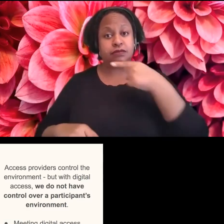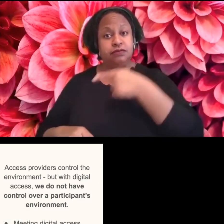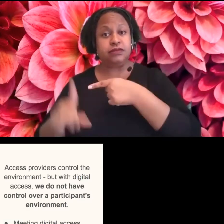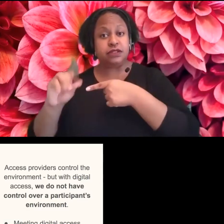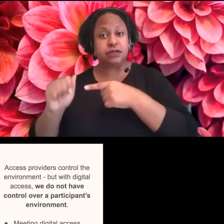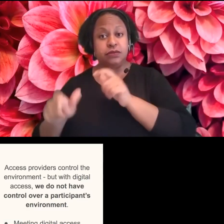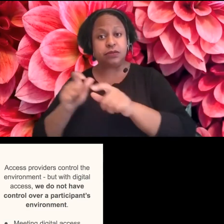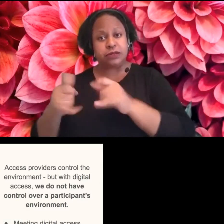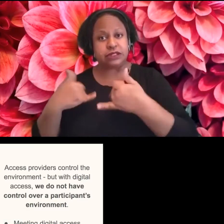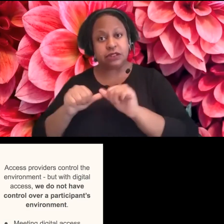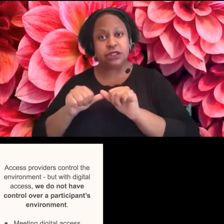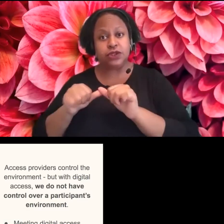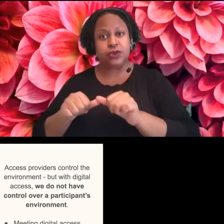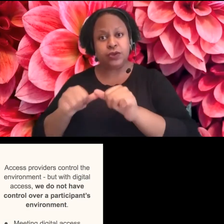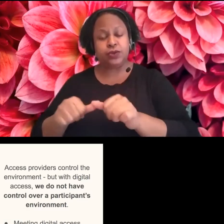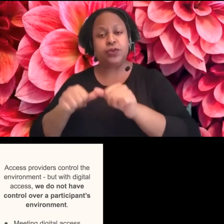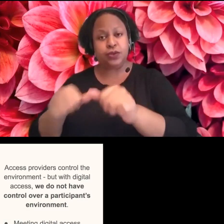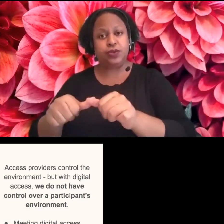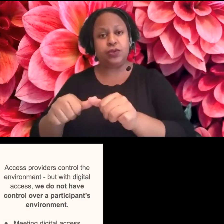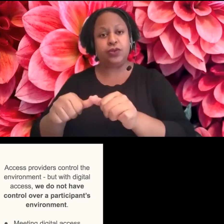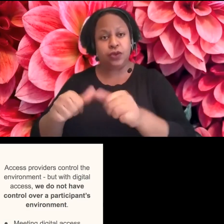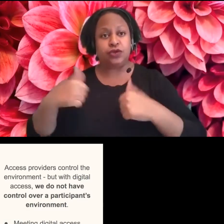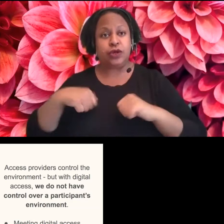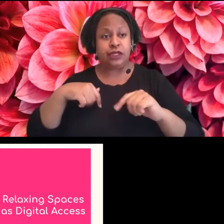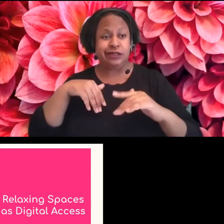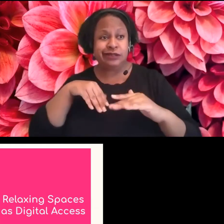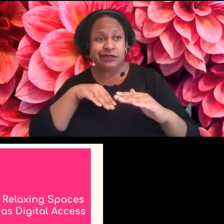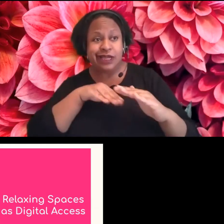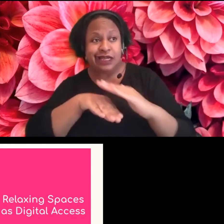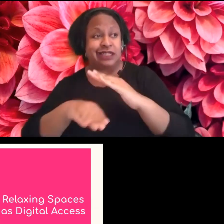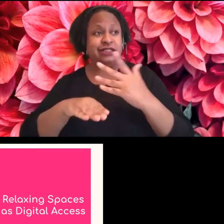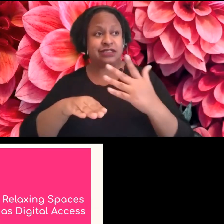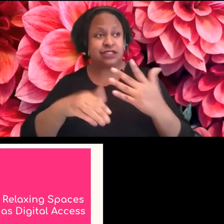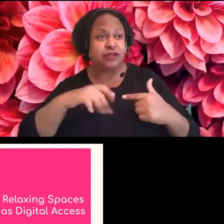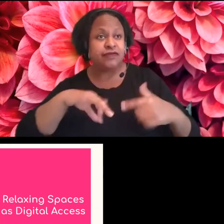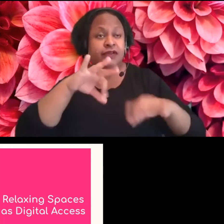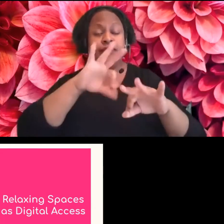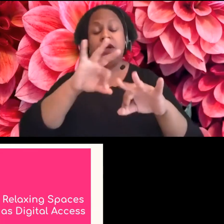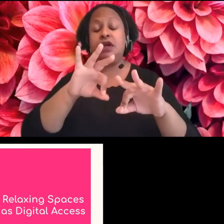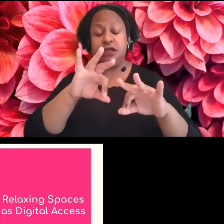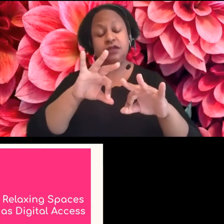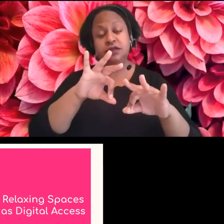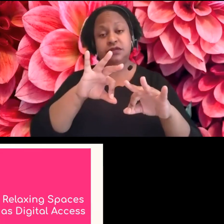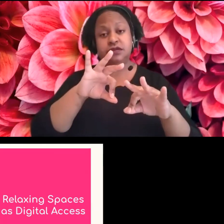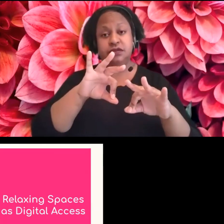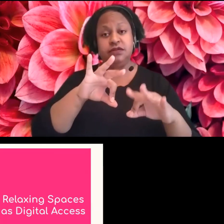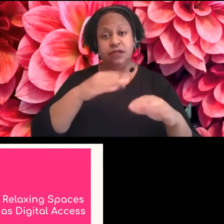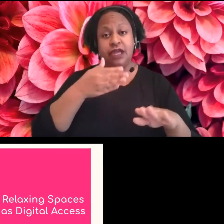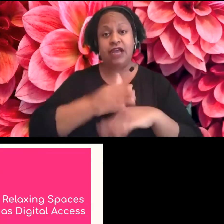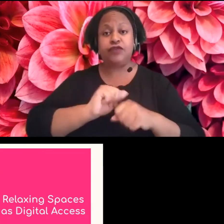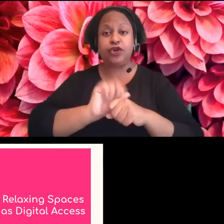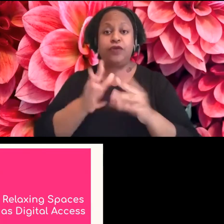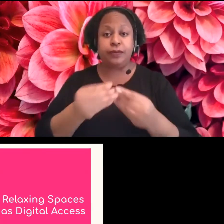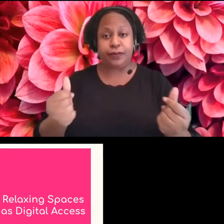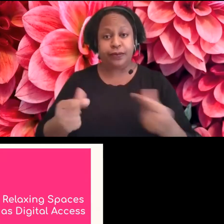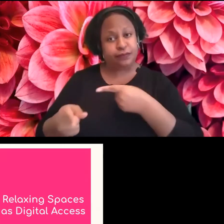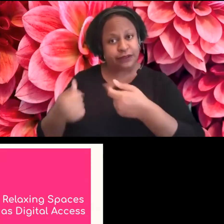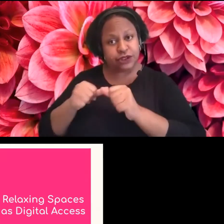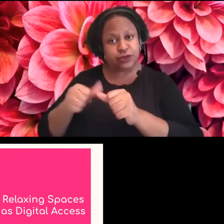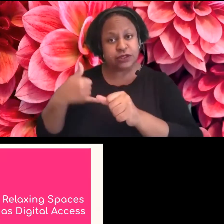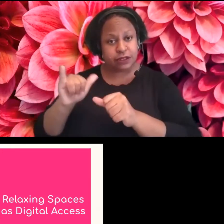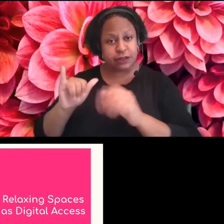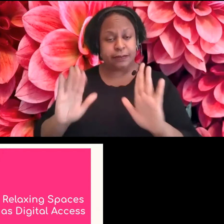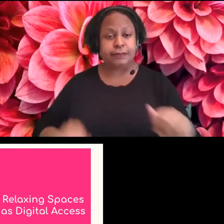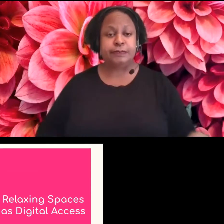So it becomes even more integral and important. And so here we begin discussing the things you can do to